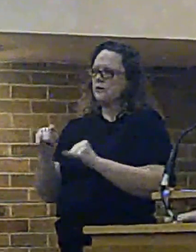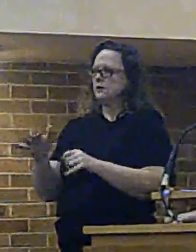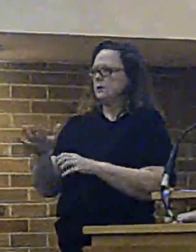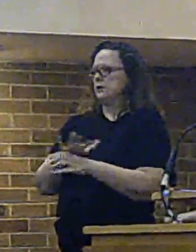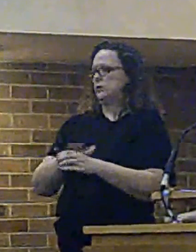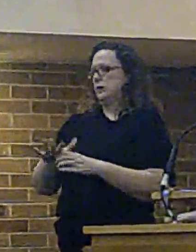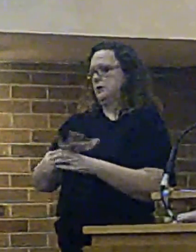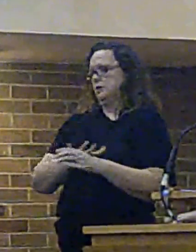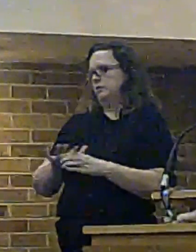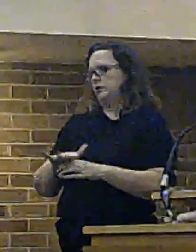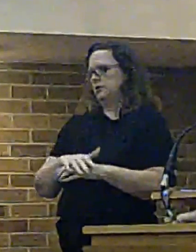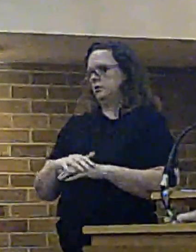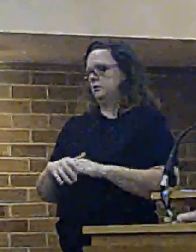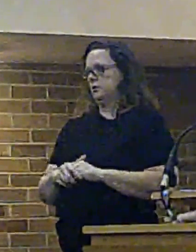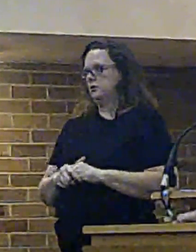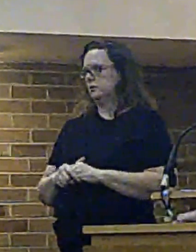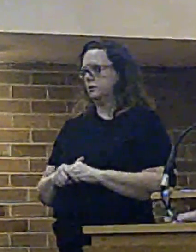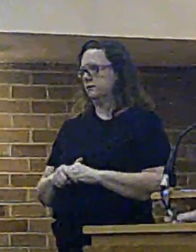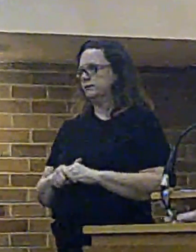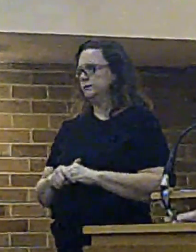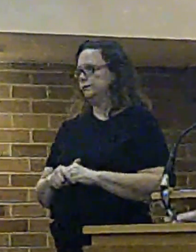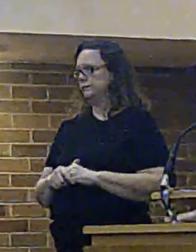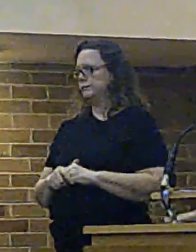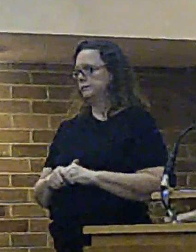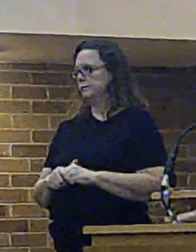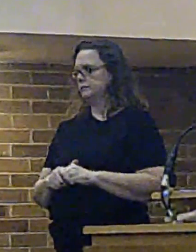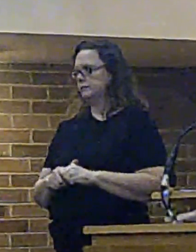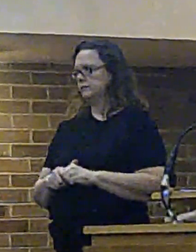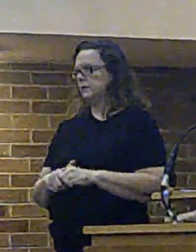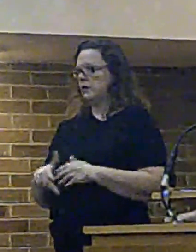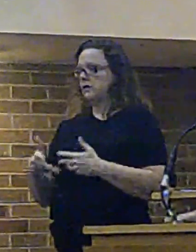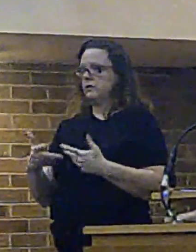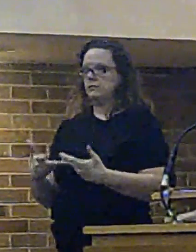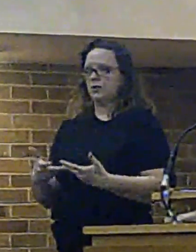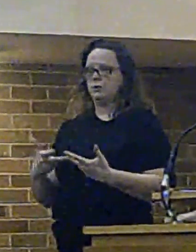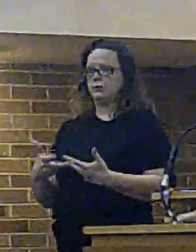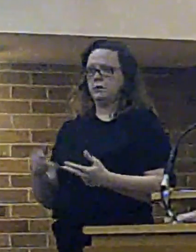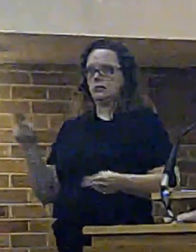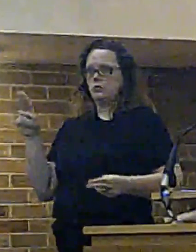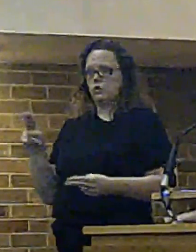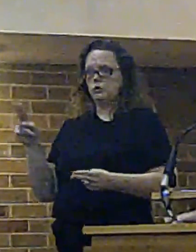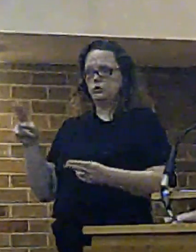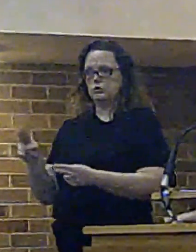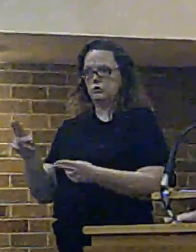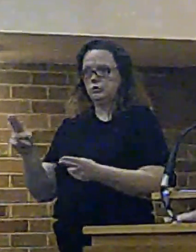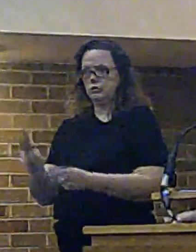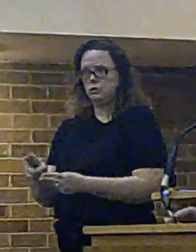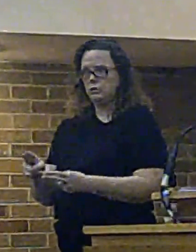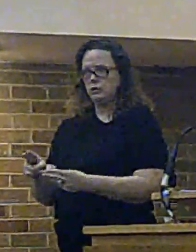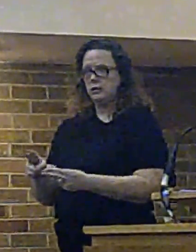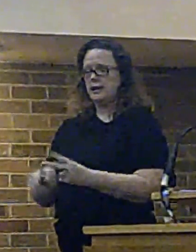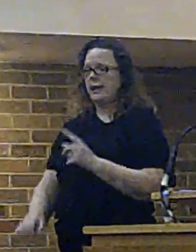is that this will and continues to have a significant impact on our organisational